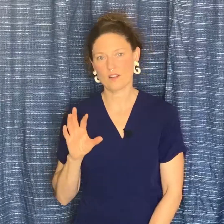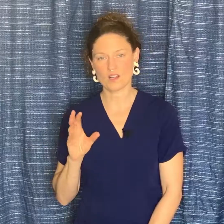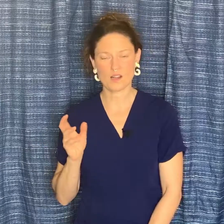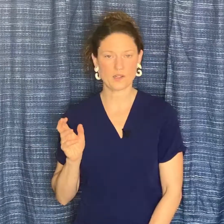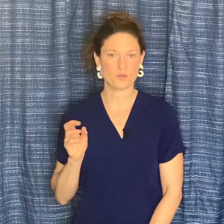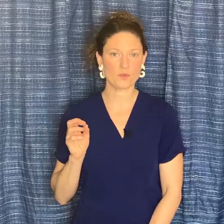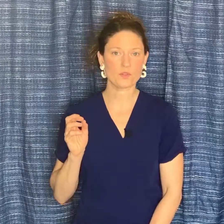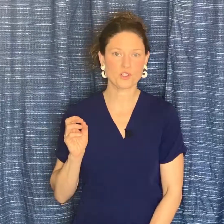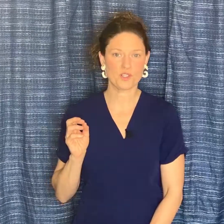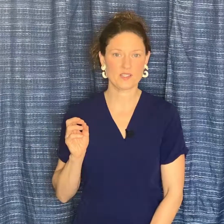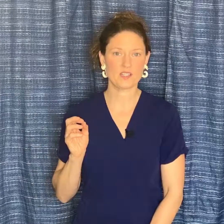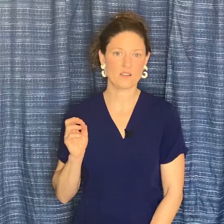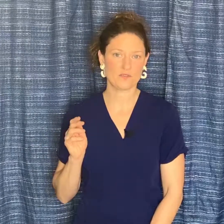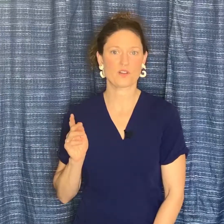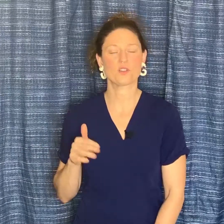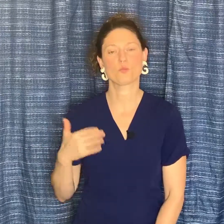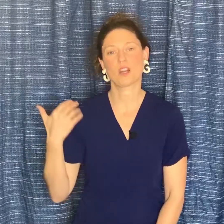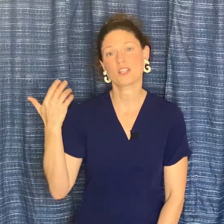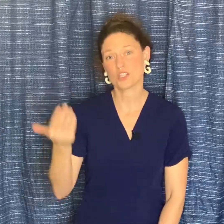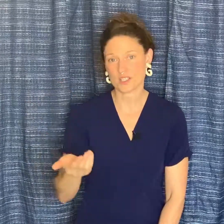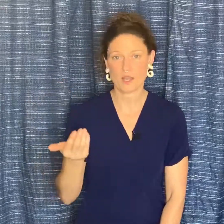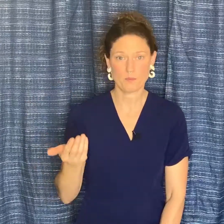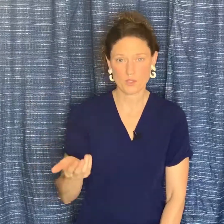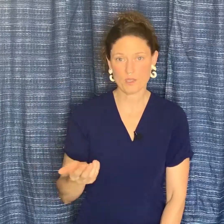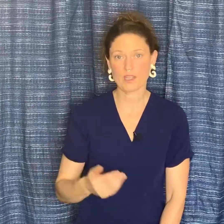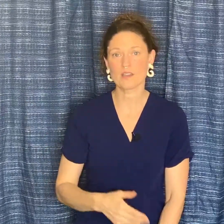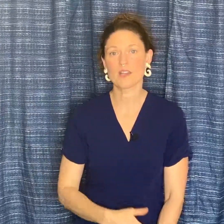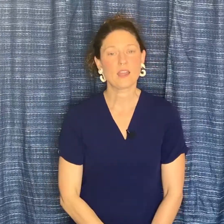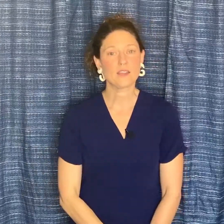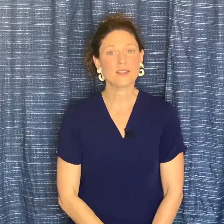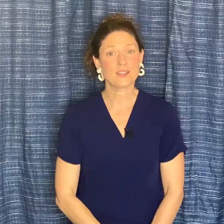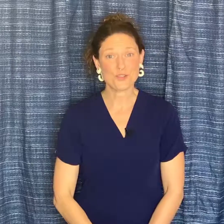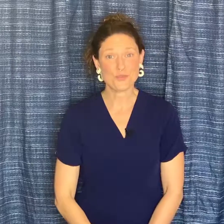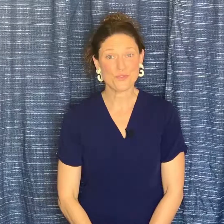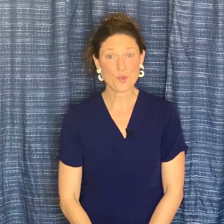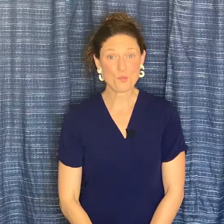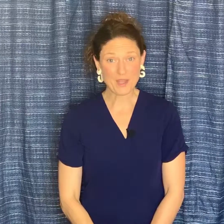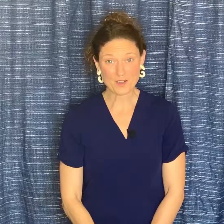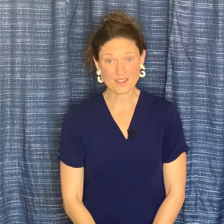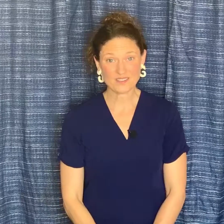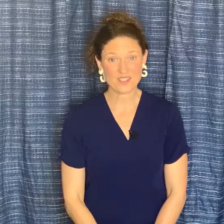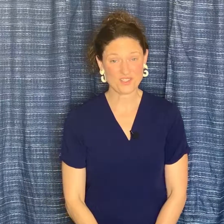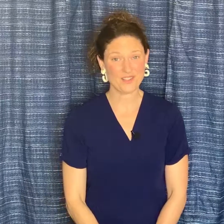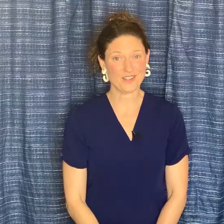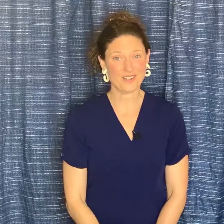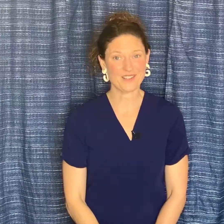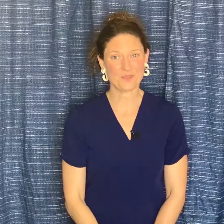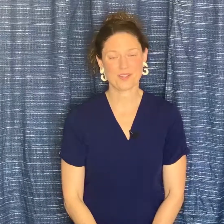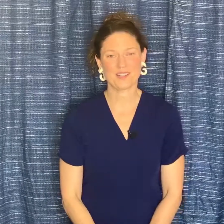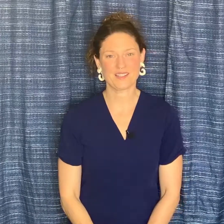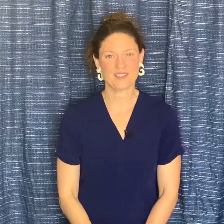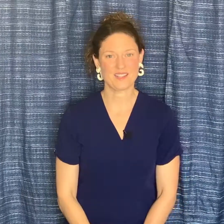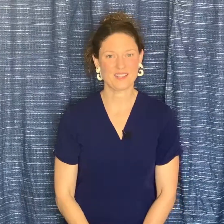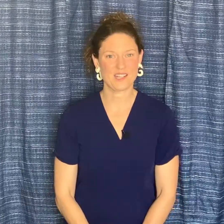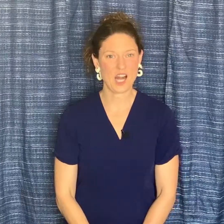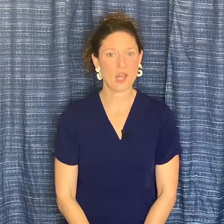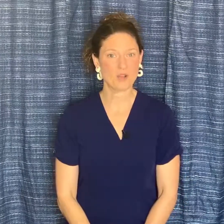unnatural or cheesy at first, but I just kept doing it. And I do feel better this year in 2019 and I am